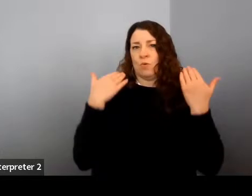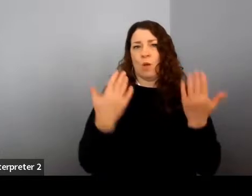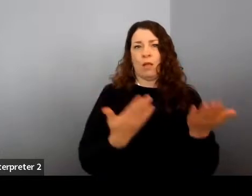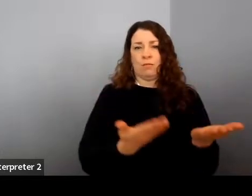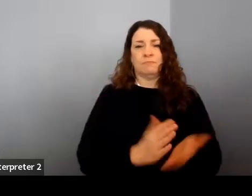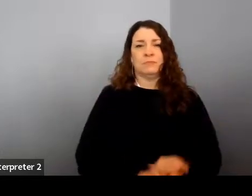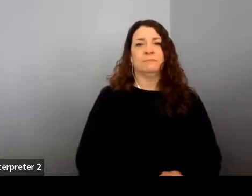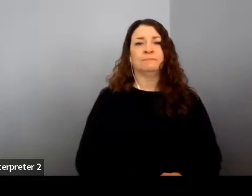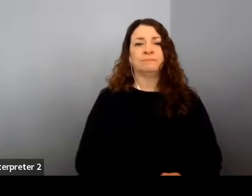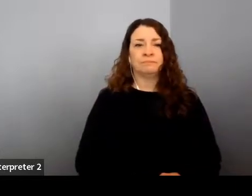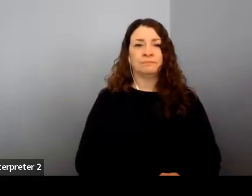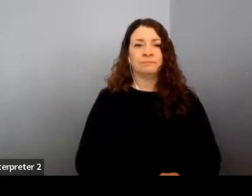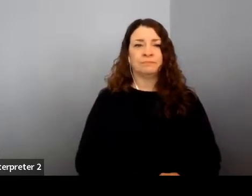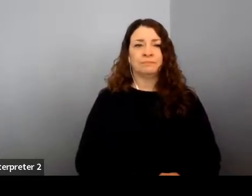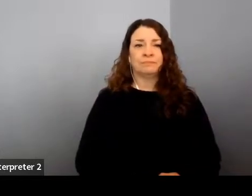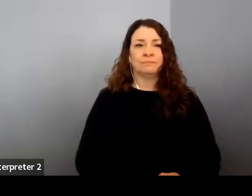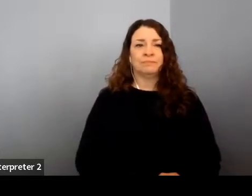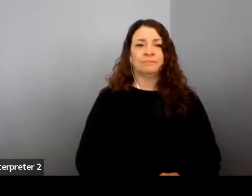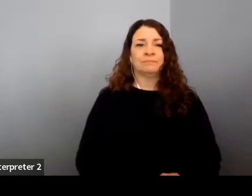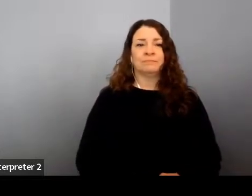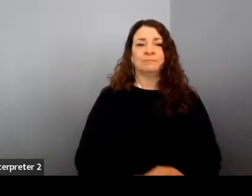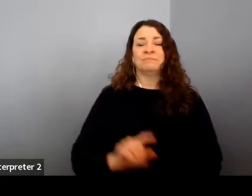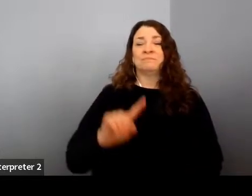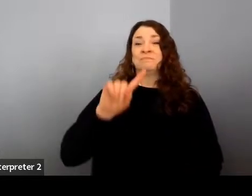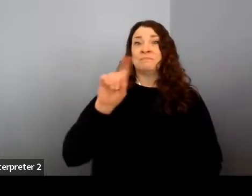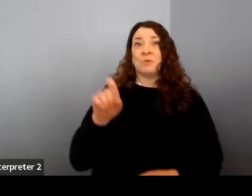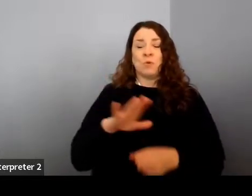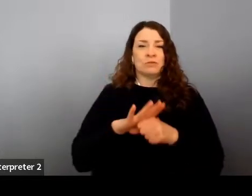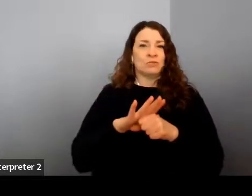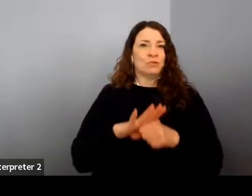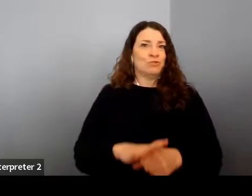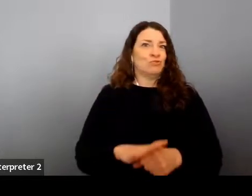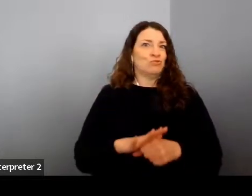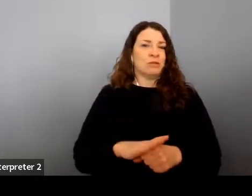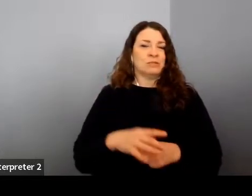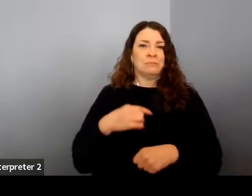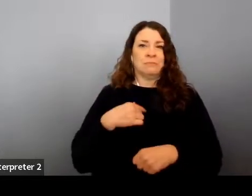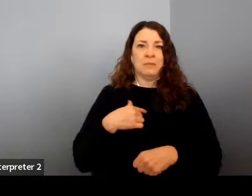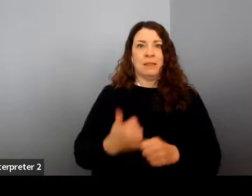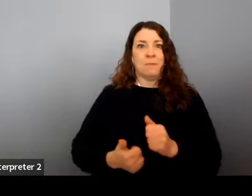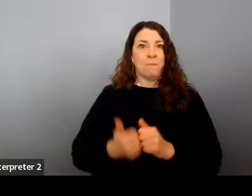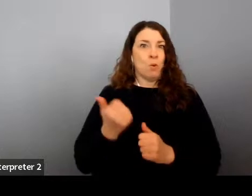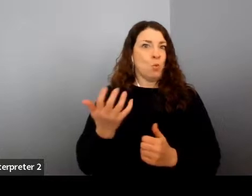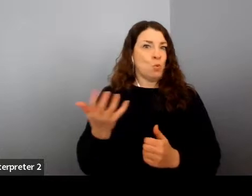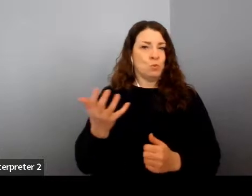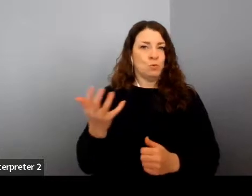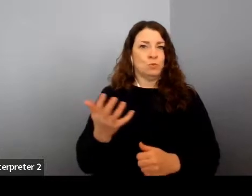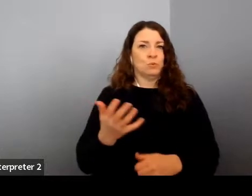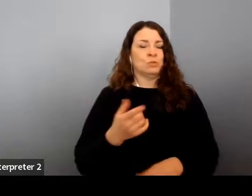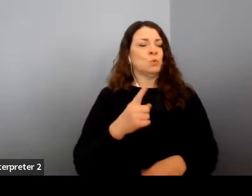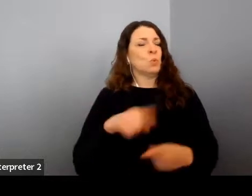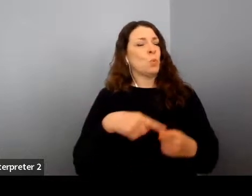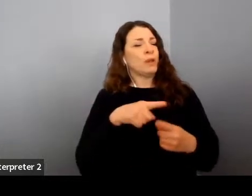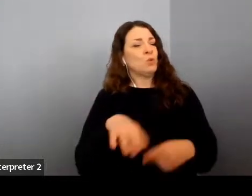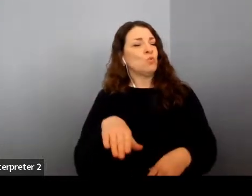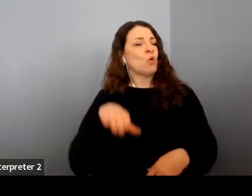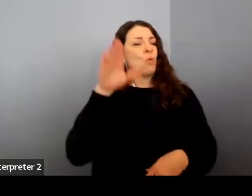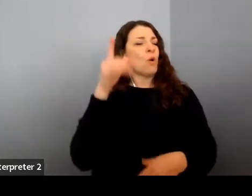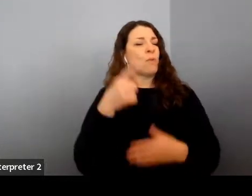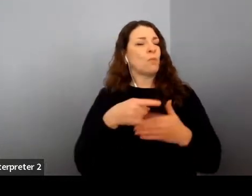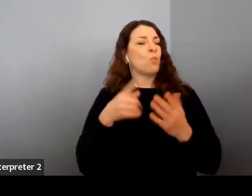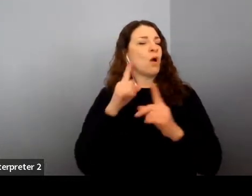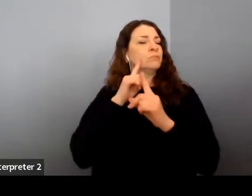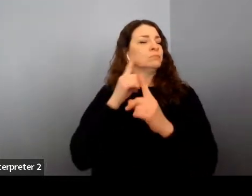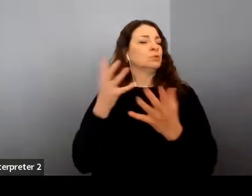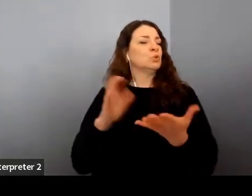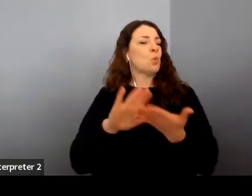You know, the question that stressed me out the most when I was a child was, what do you want to be when you grow up? Because it just